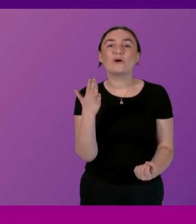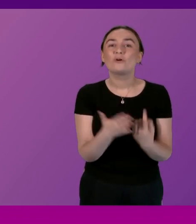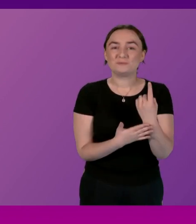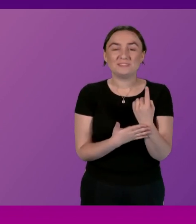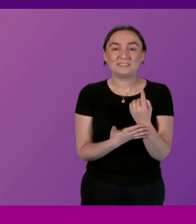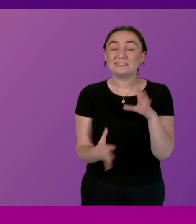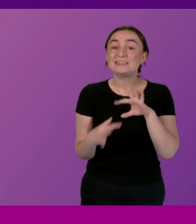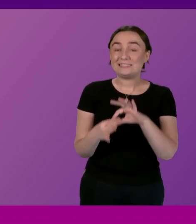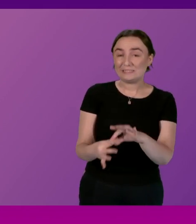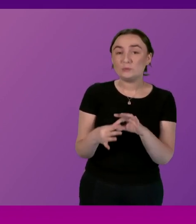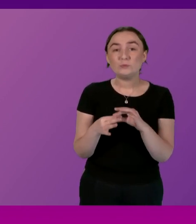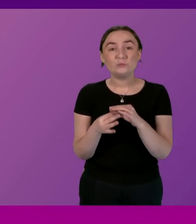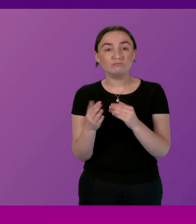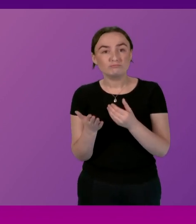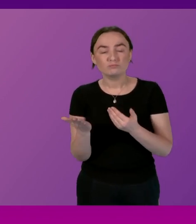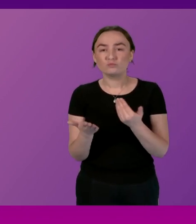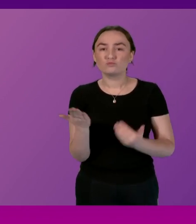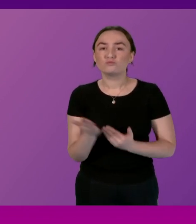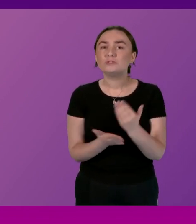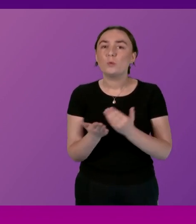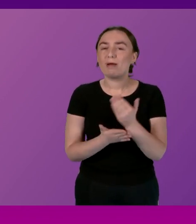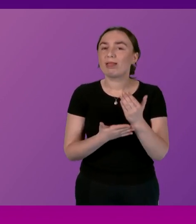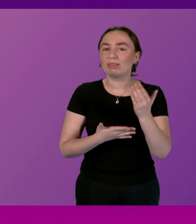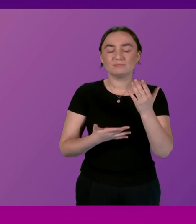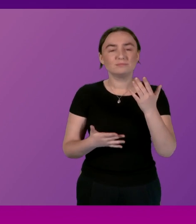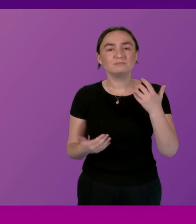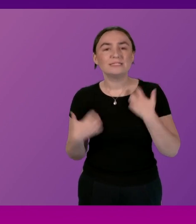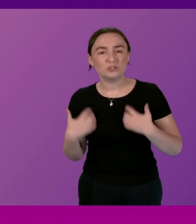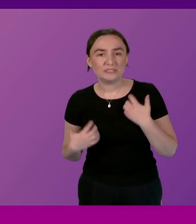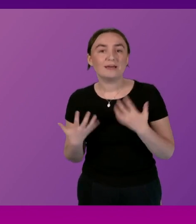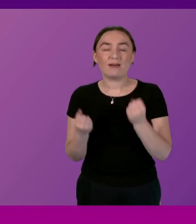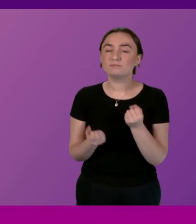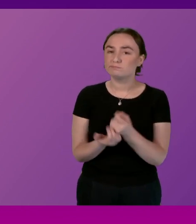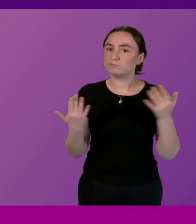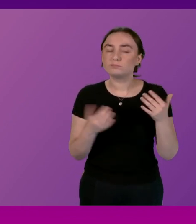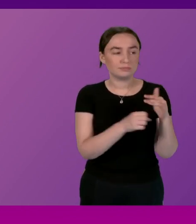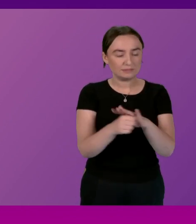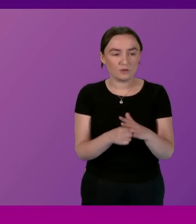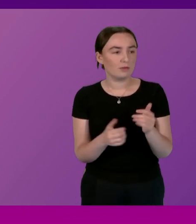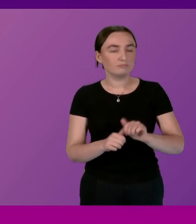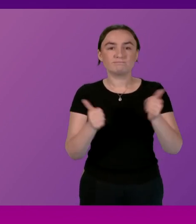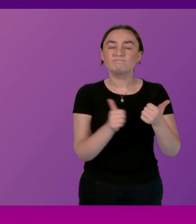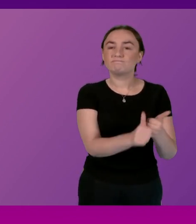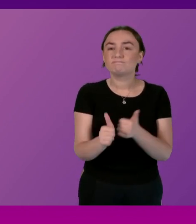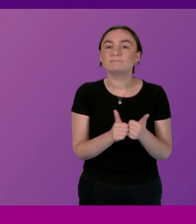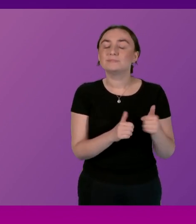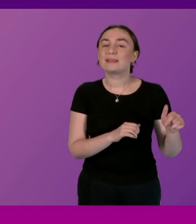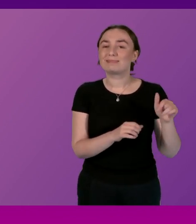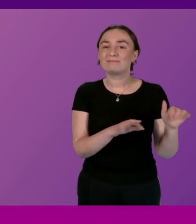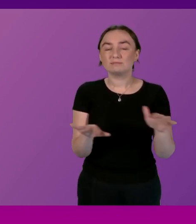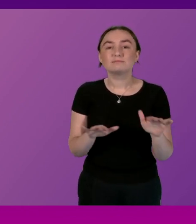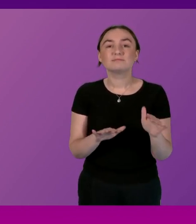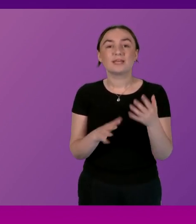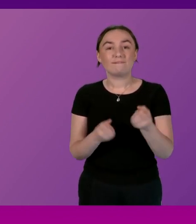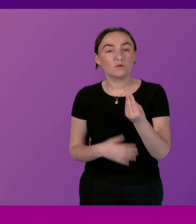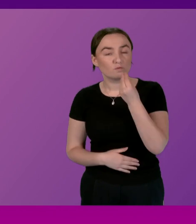renewables but we are blessed as a country with a number of sectors of great abundance our food and drink